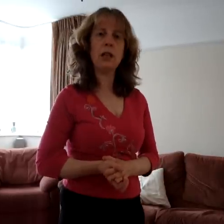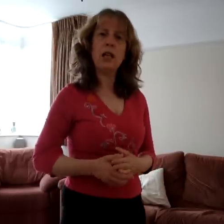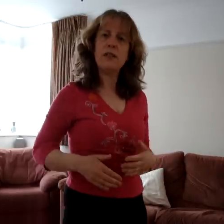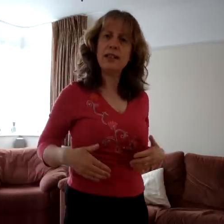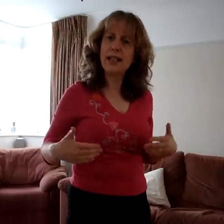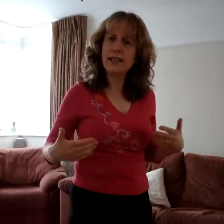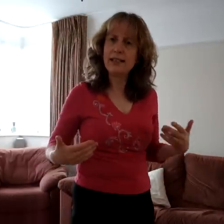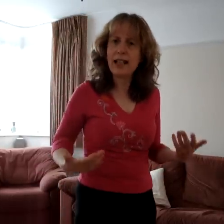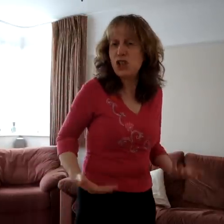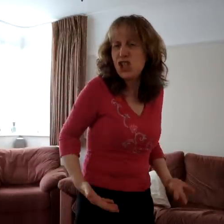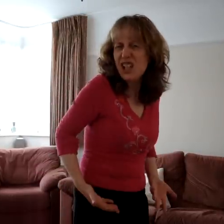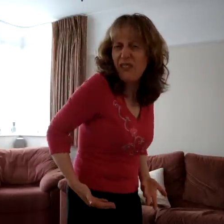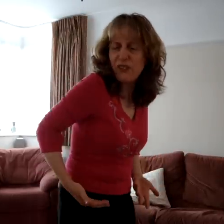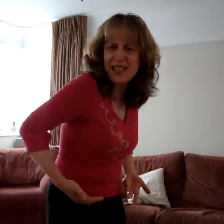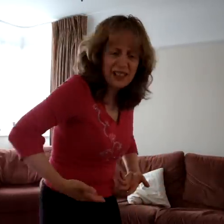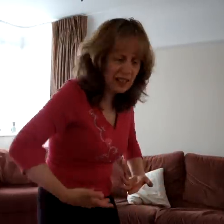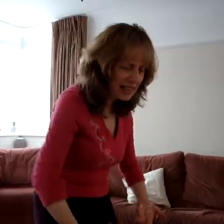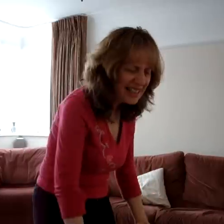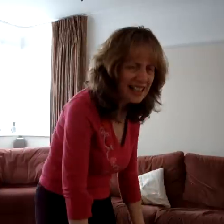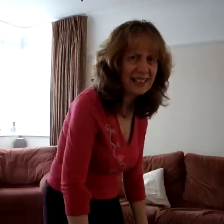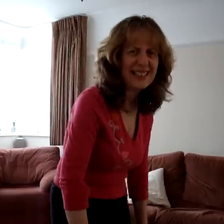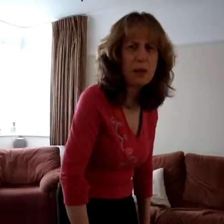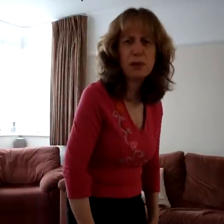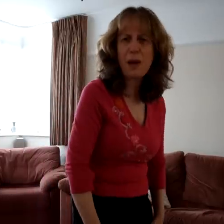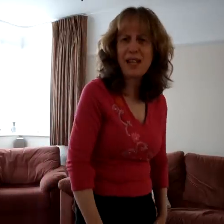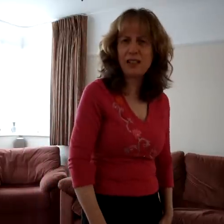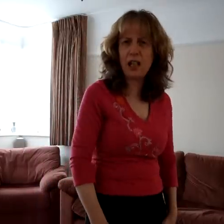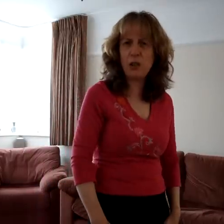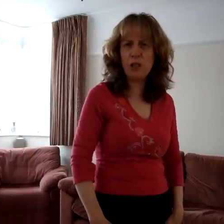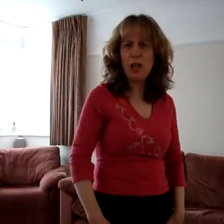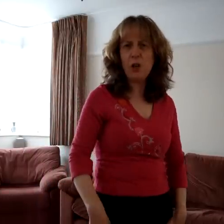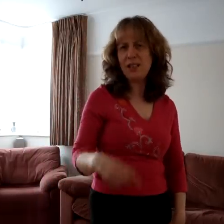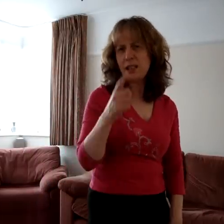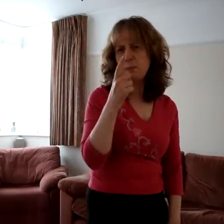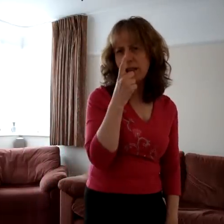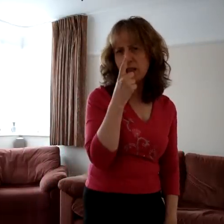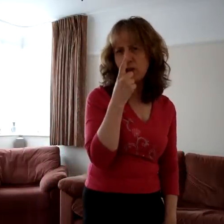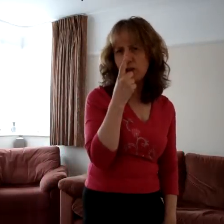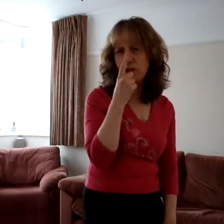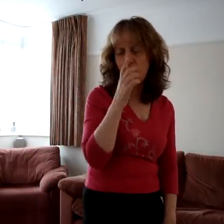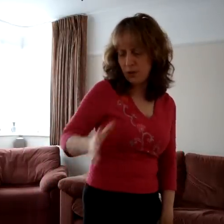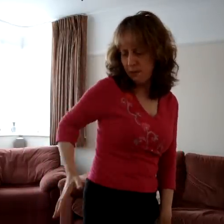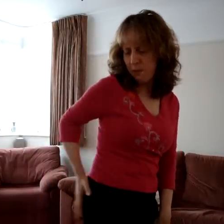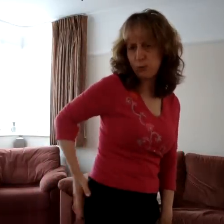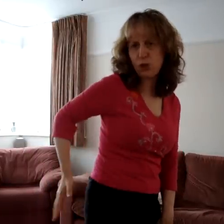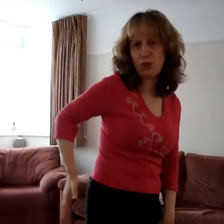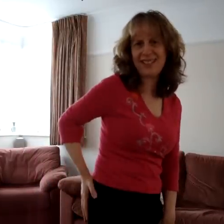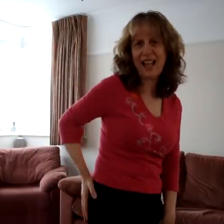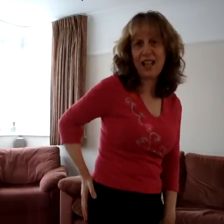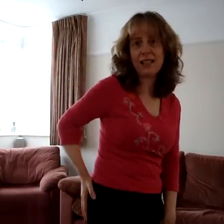The sixth age shifts into the lean and slippered pantalone, with spectacle on nose and pouch on side.